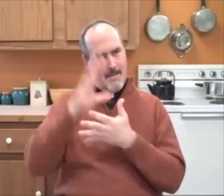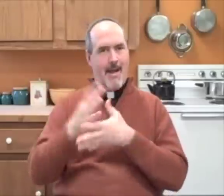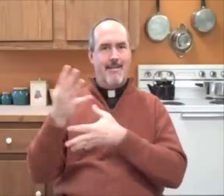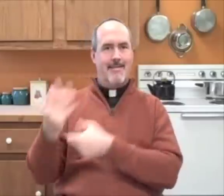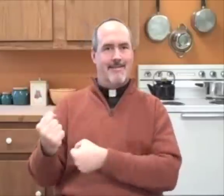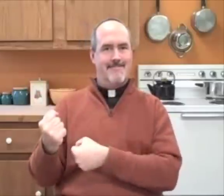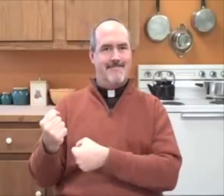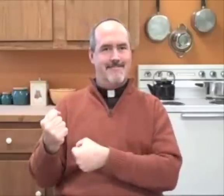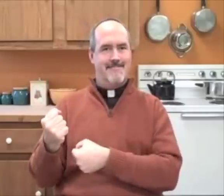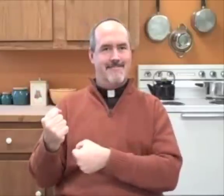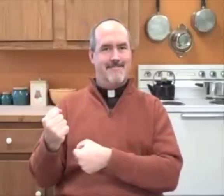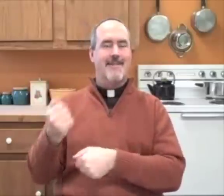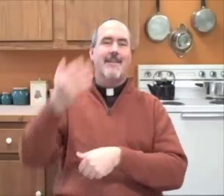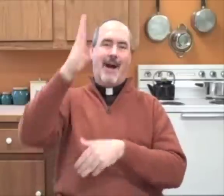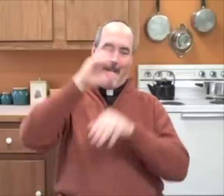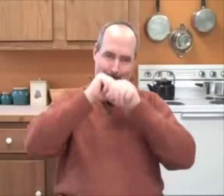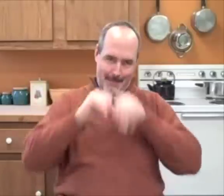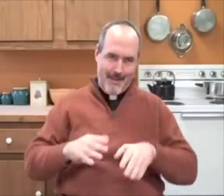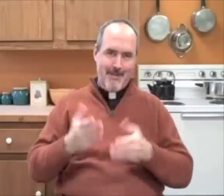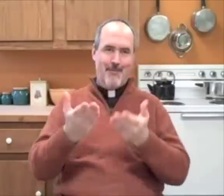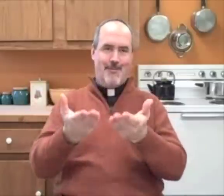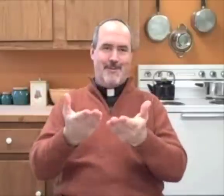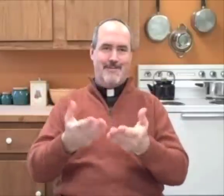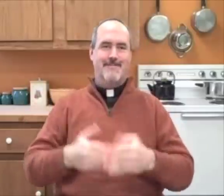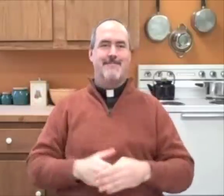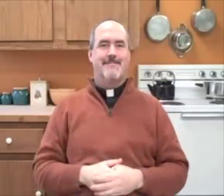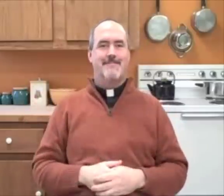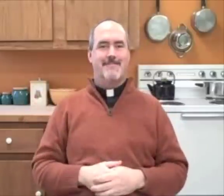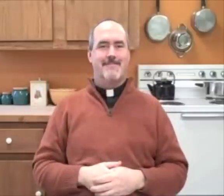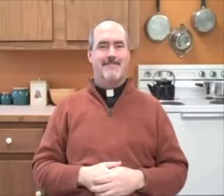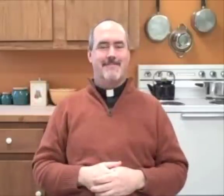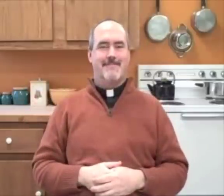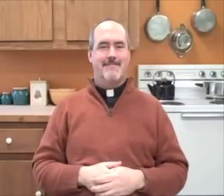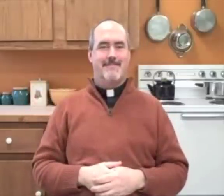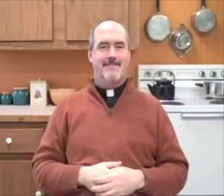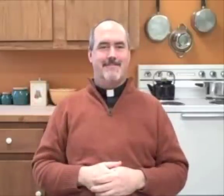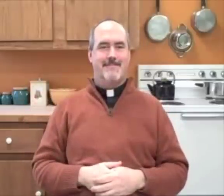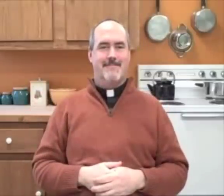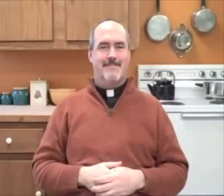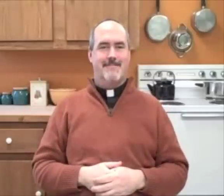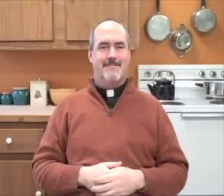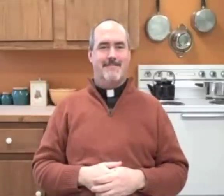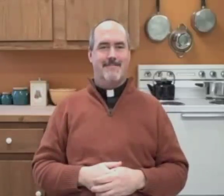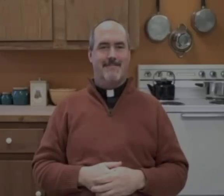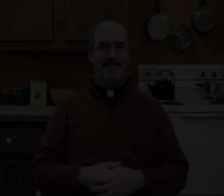stay strong and to keep our faith. May God bless you. you. May